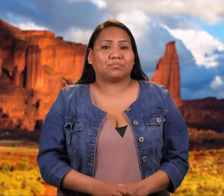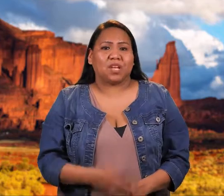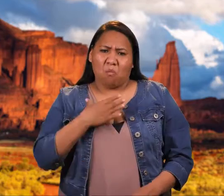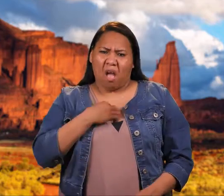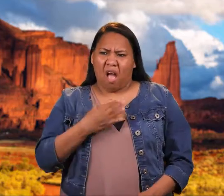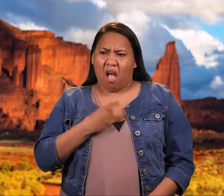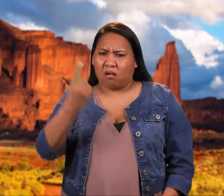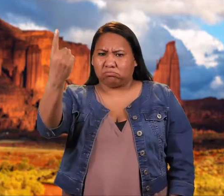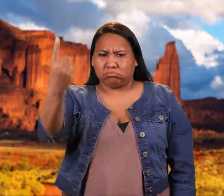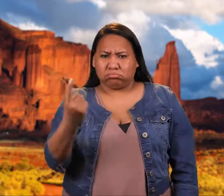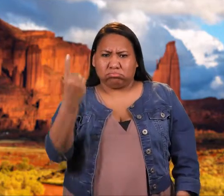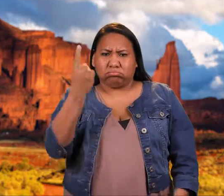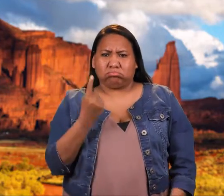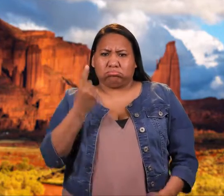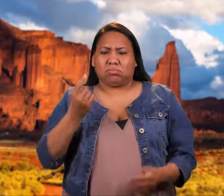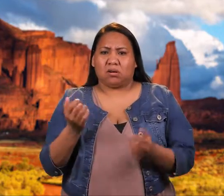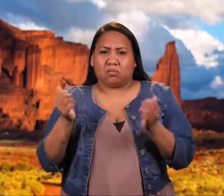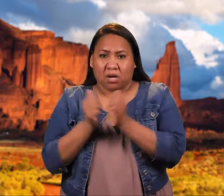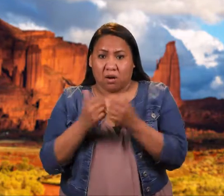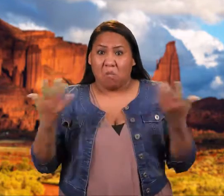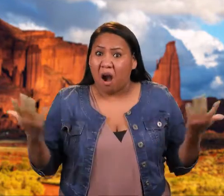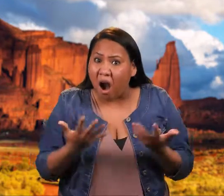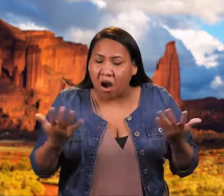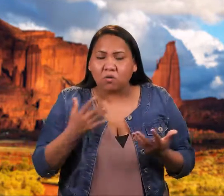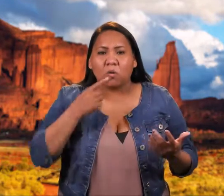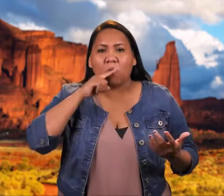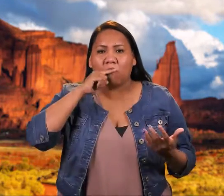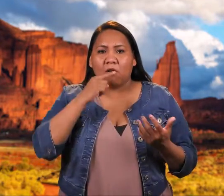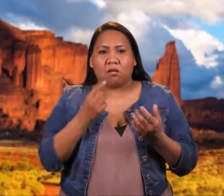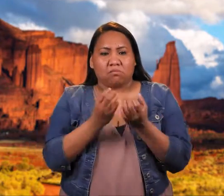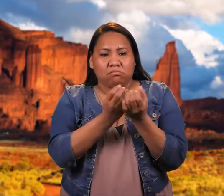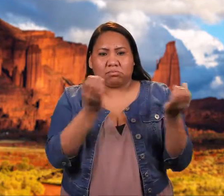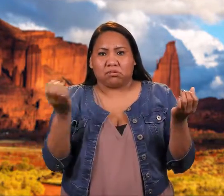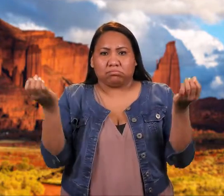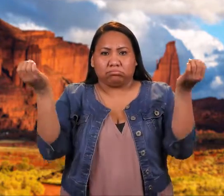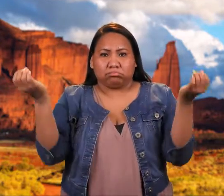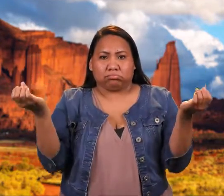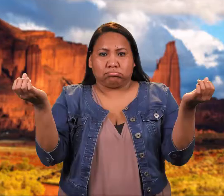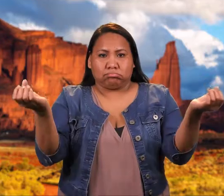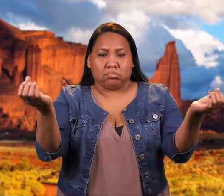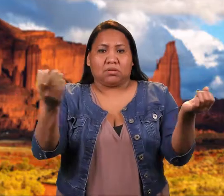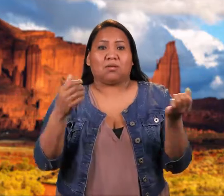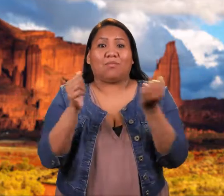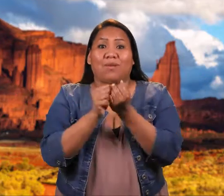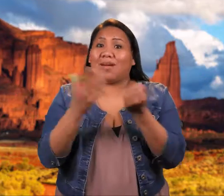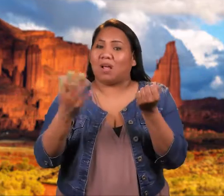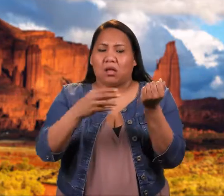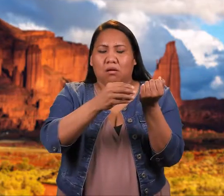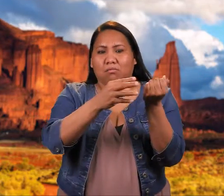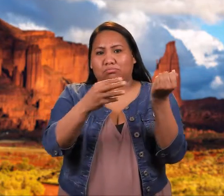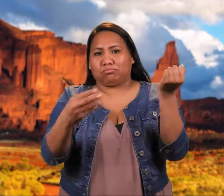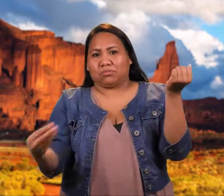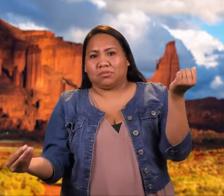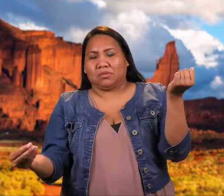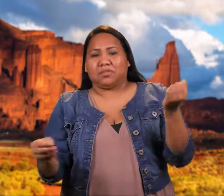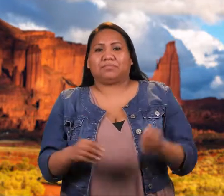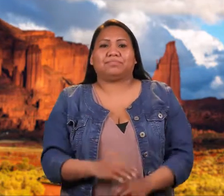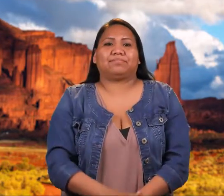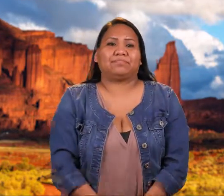White body carried two ears of corn, one yellow, one white, each covered at the